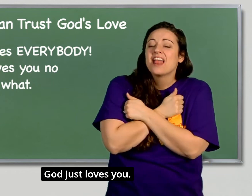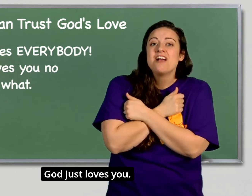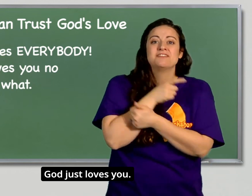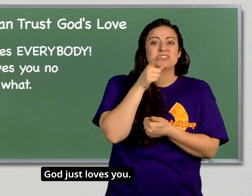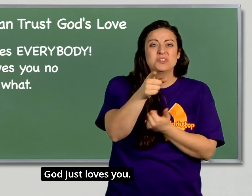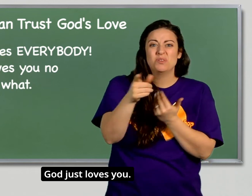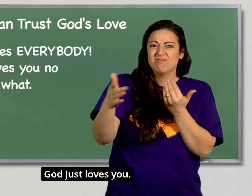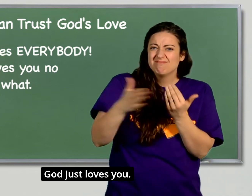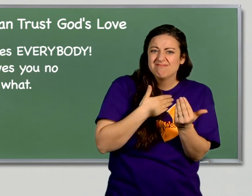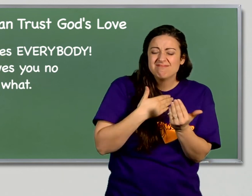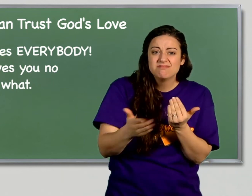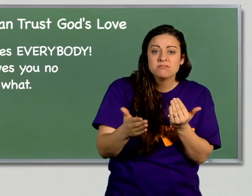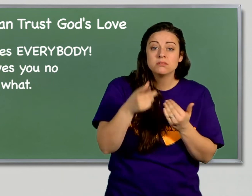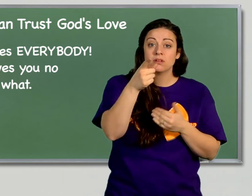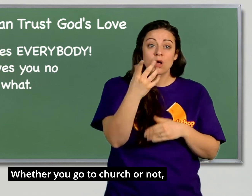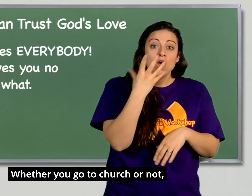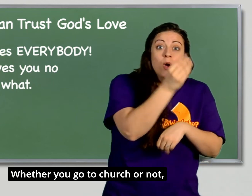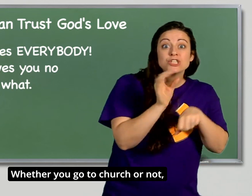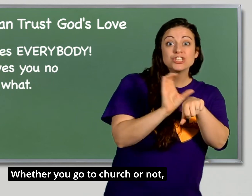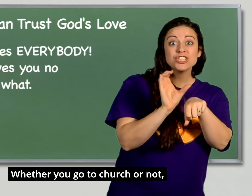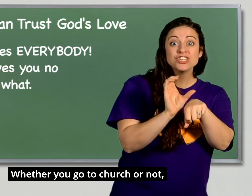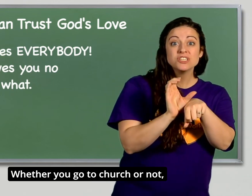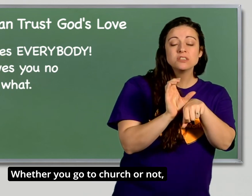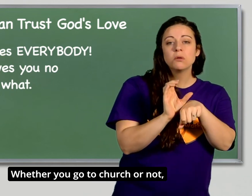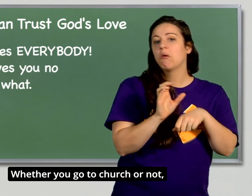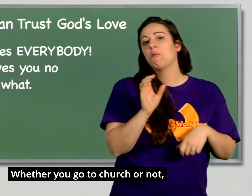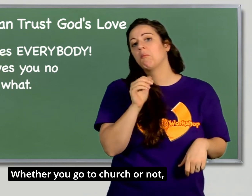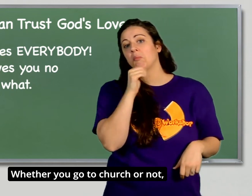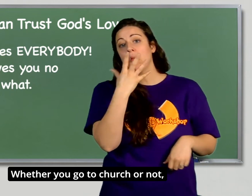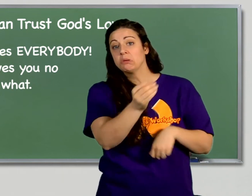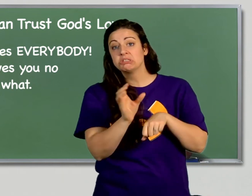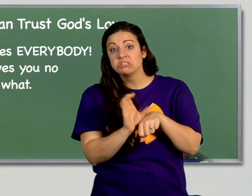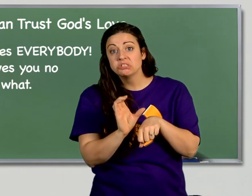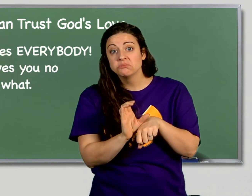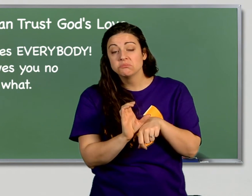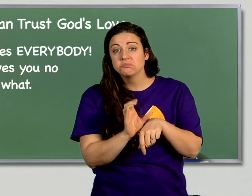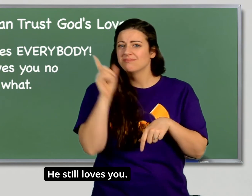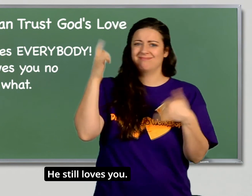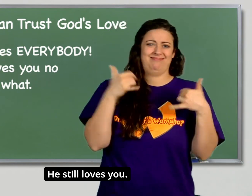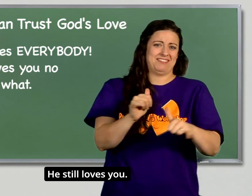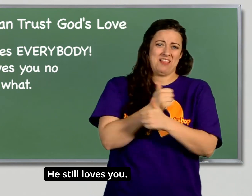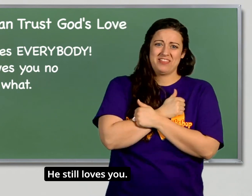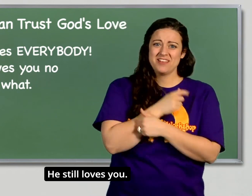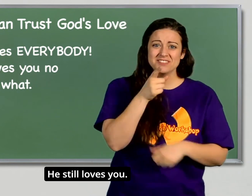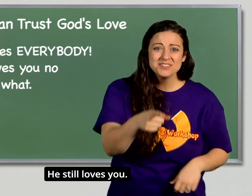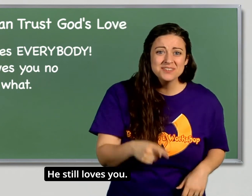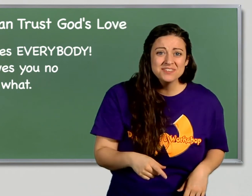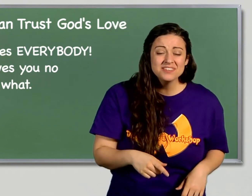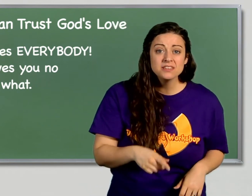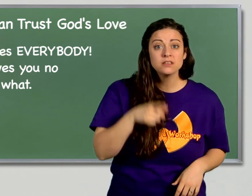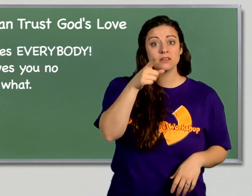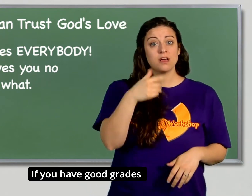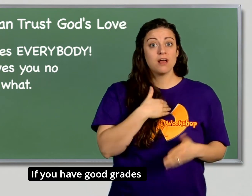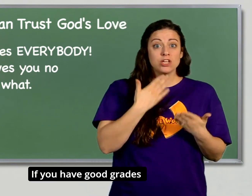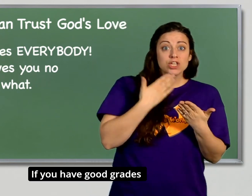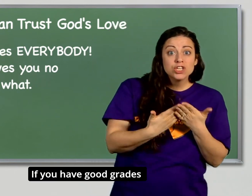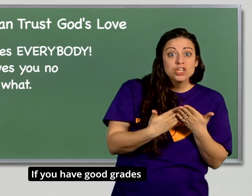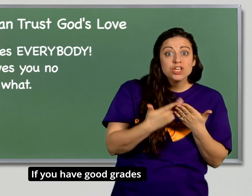loves you Whether you go to church or not He still loves you If you have good